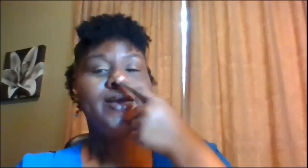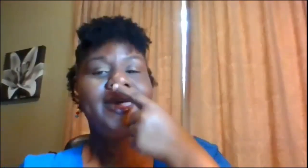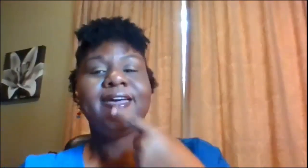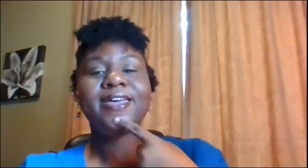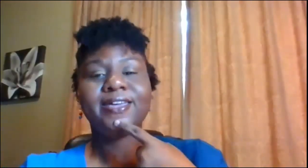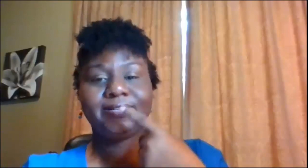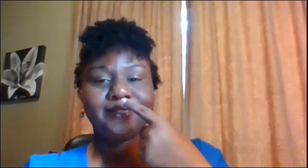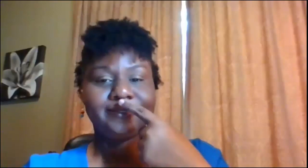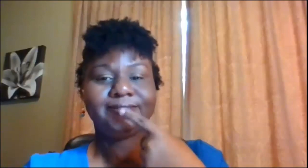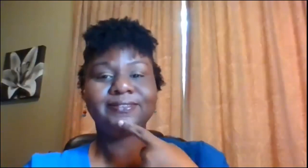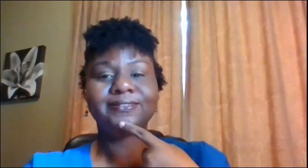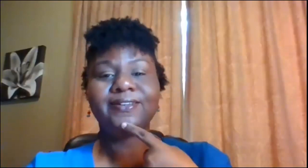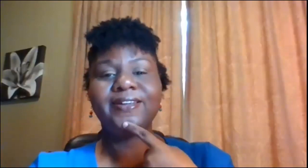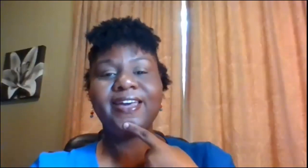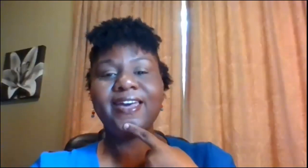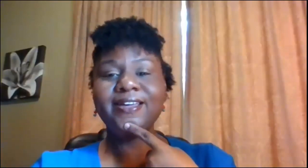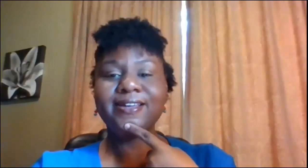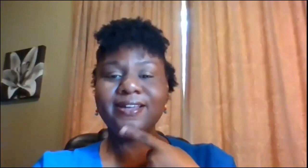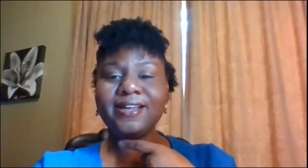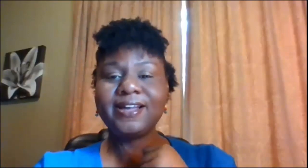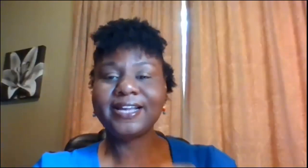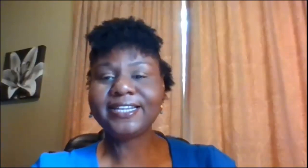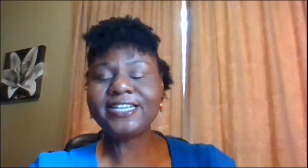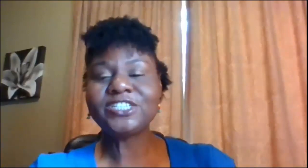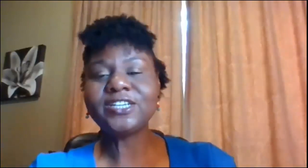red okay good Alicia